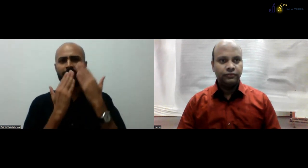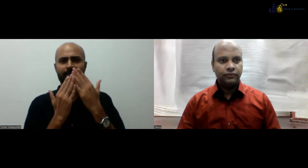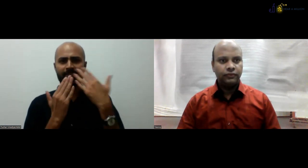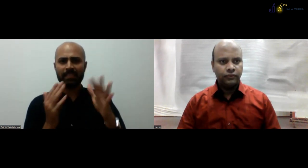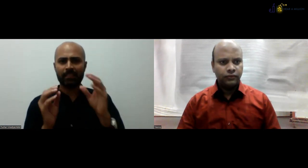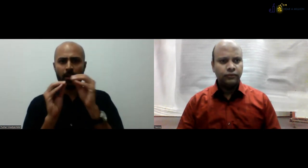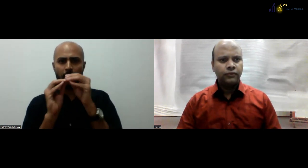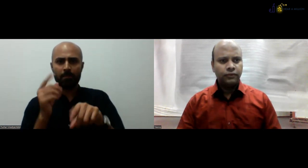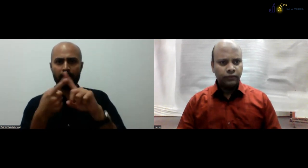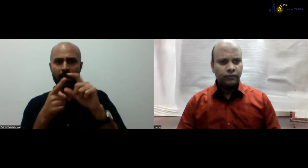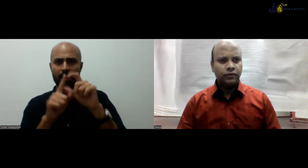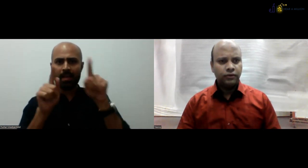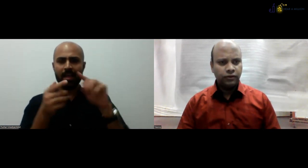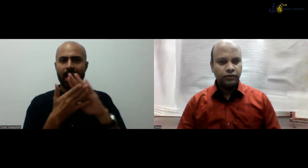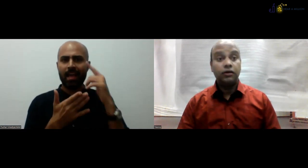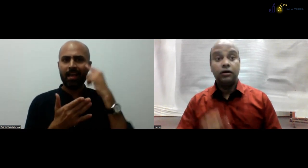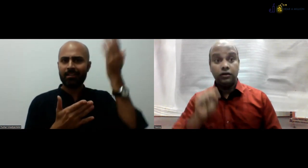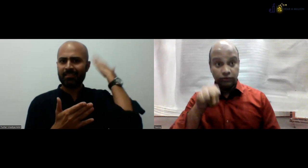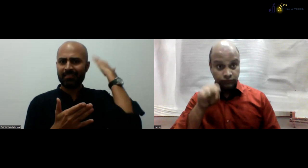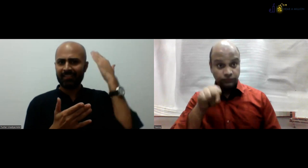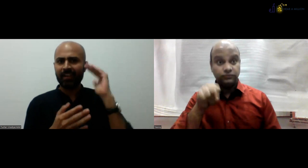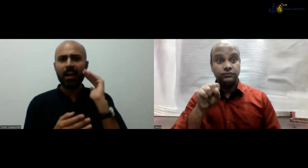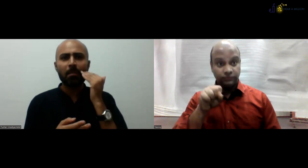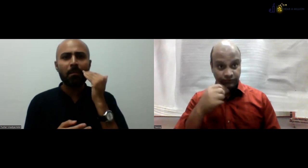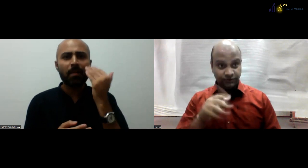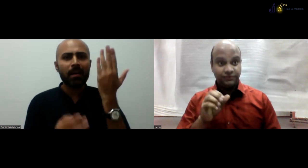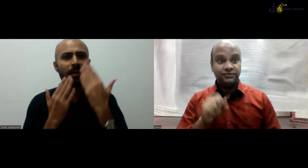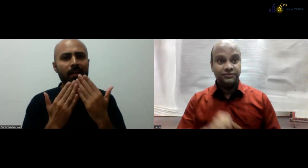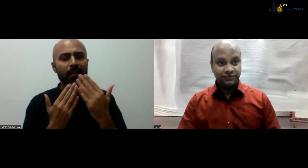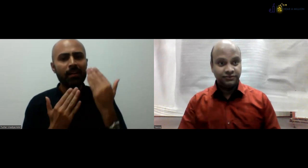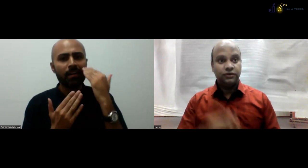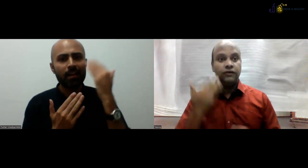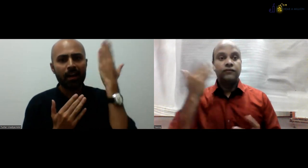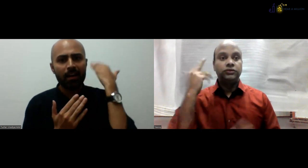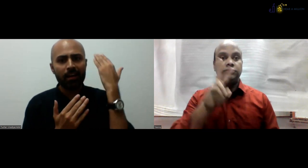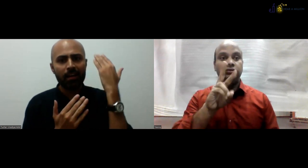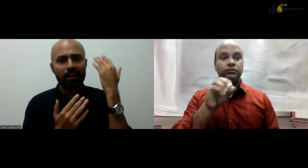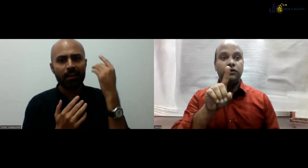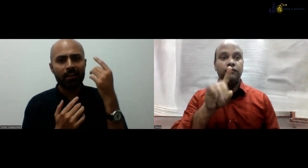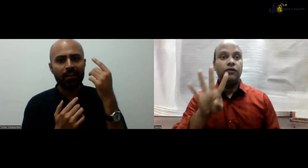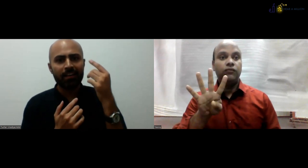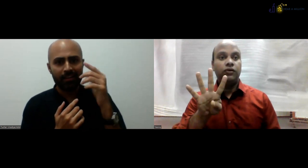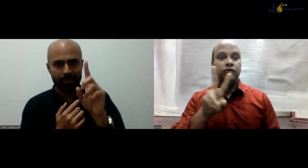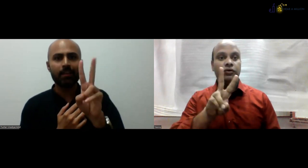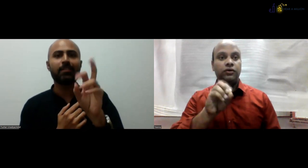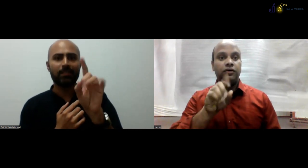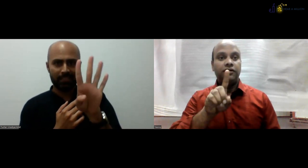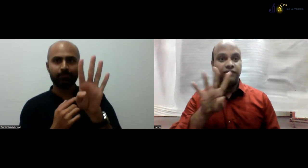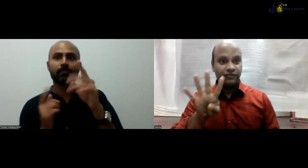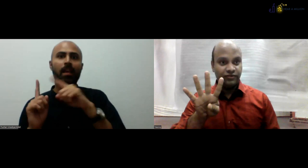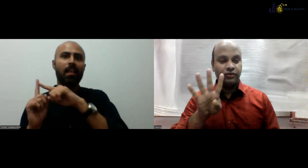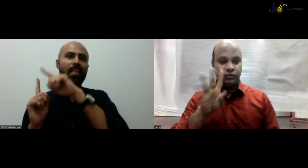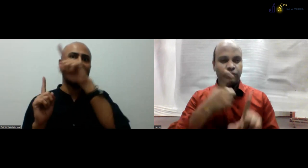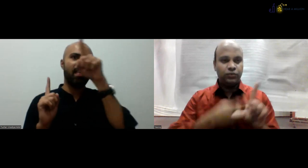recently saw something about you that you have finished your B at HIA, right? When did you finish? Yes. So I have